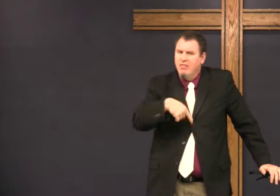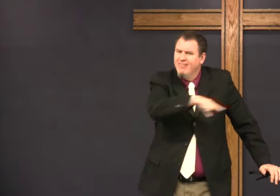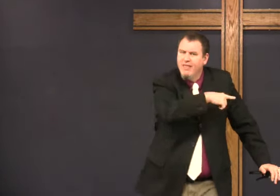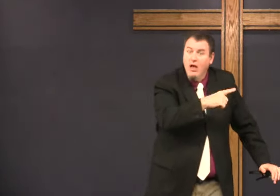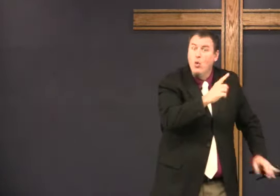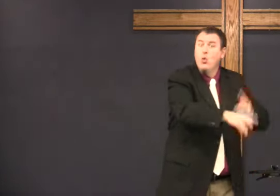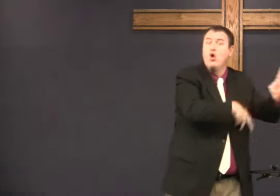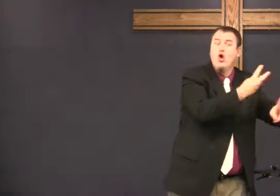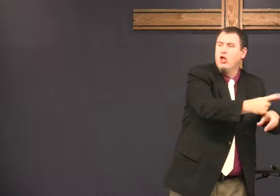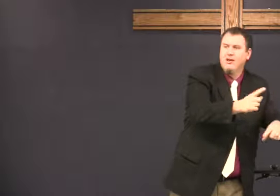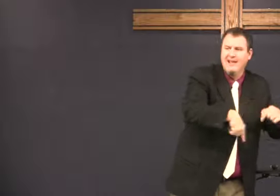were Christians.